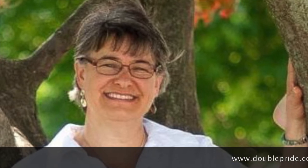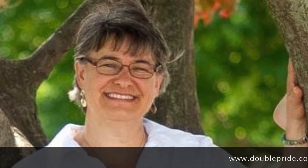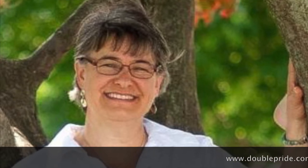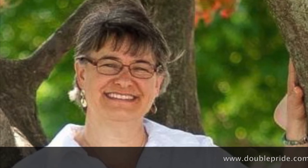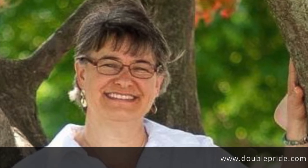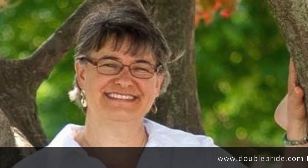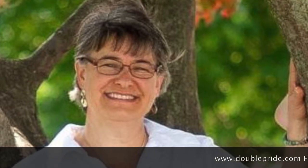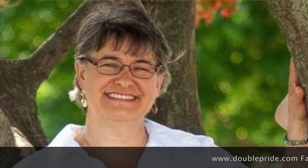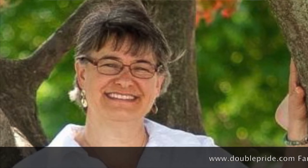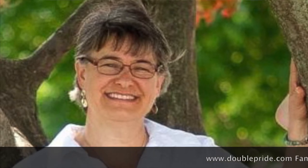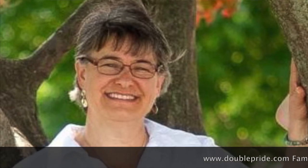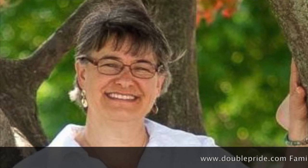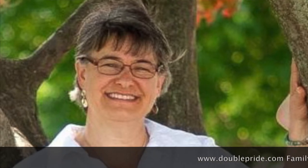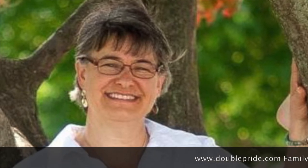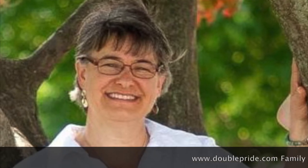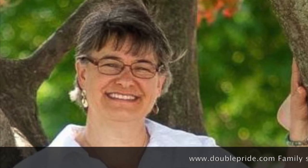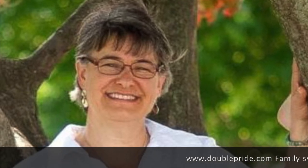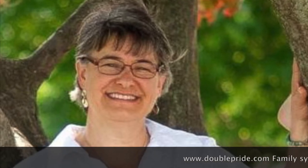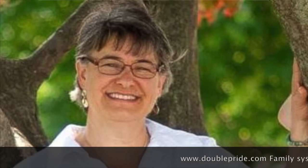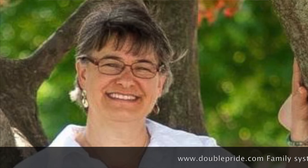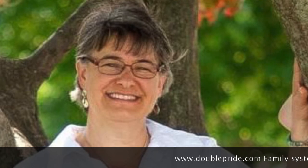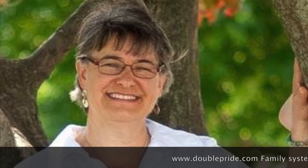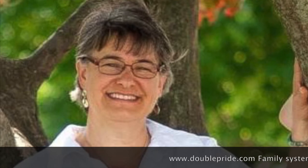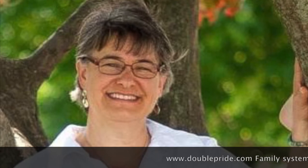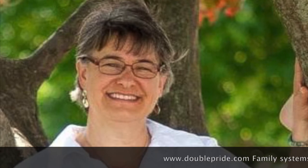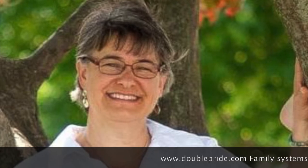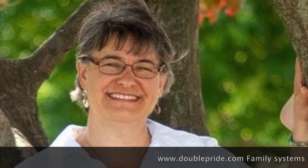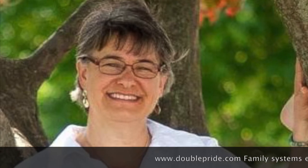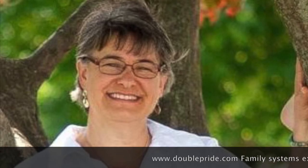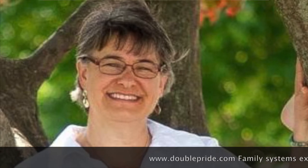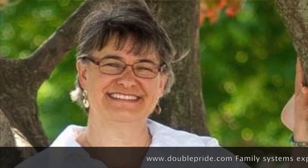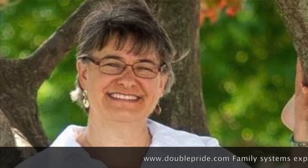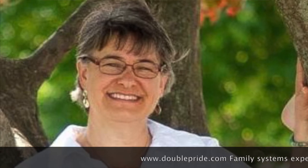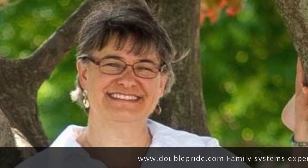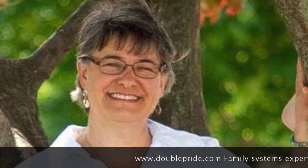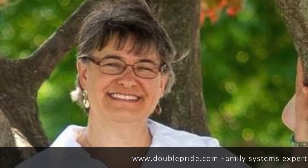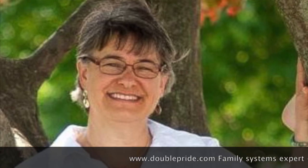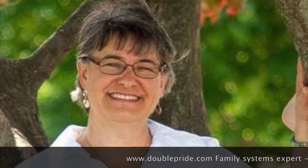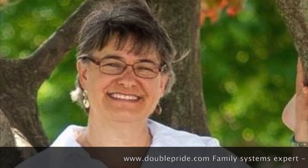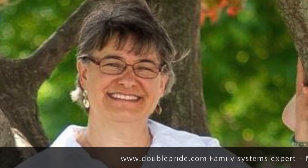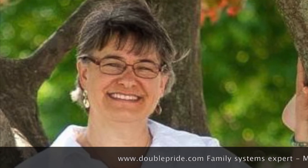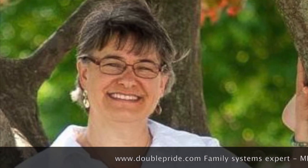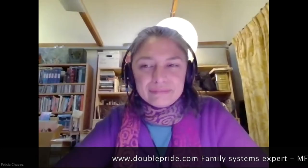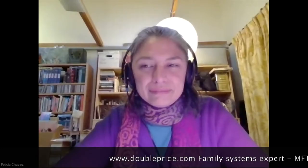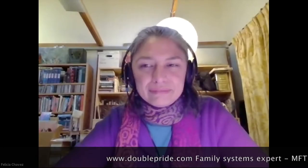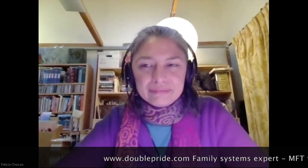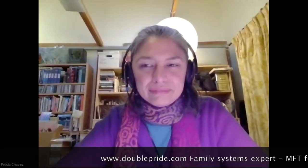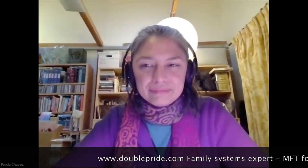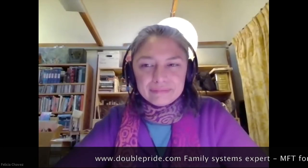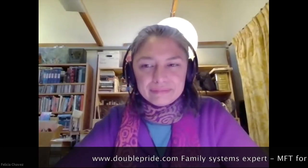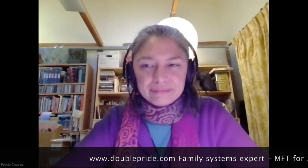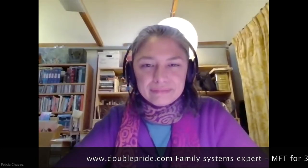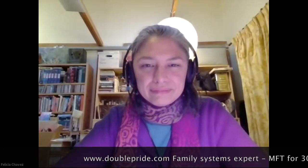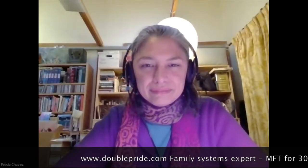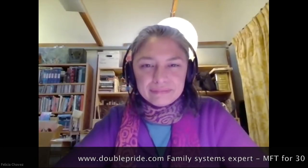and family therapist for 30 years working with underserved communities and um my goal has been to